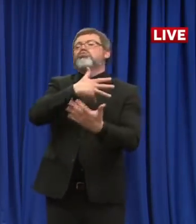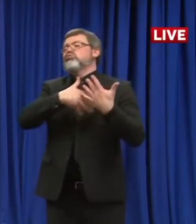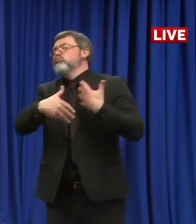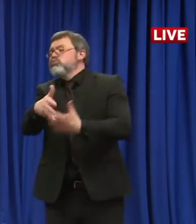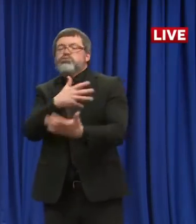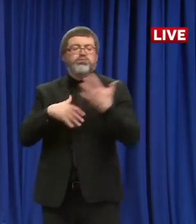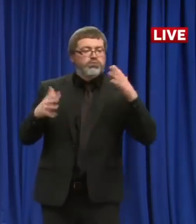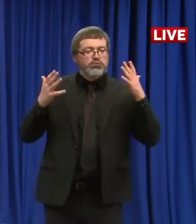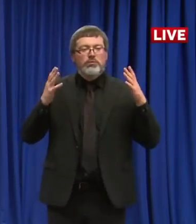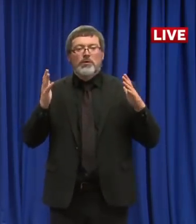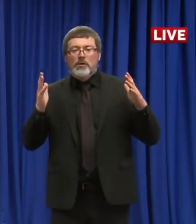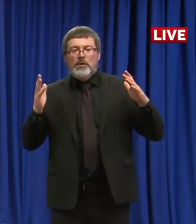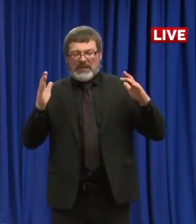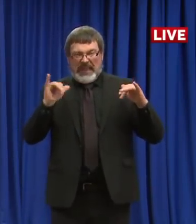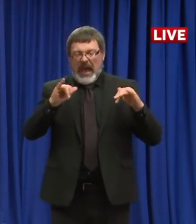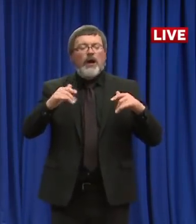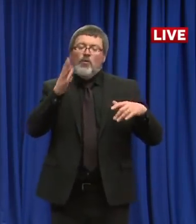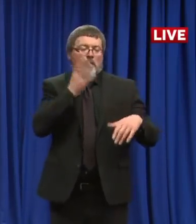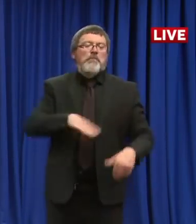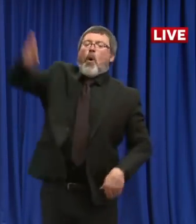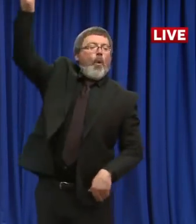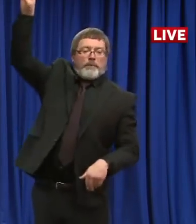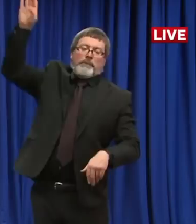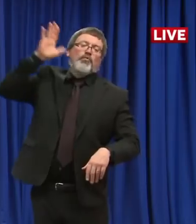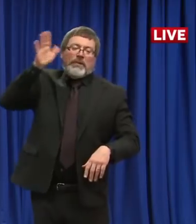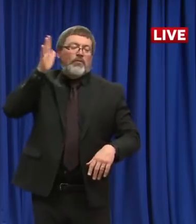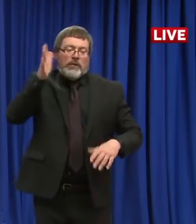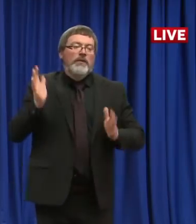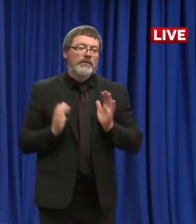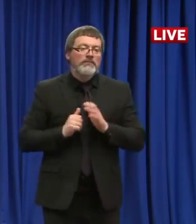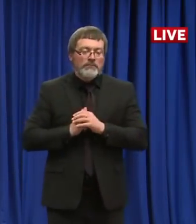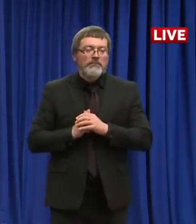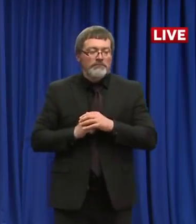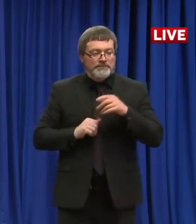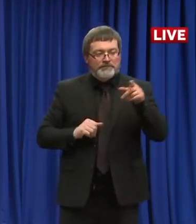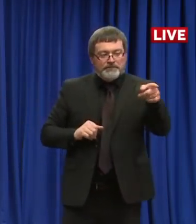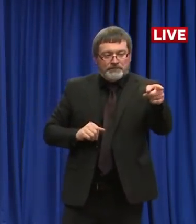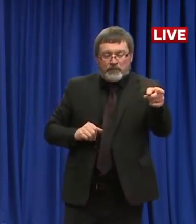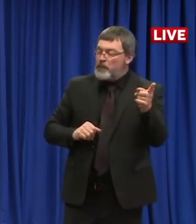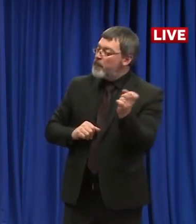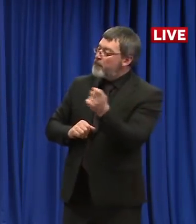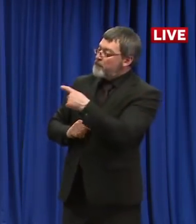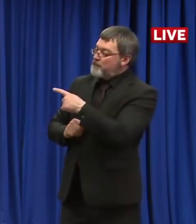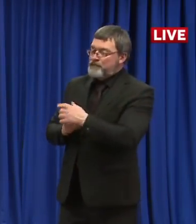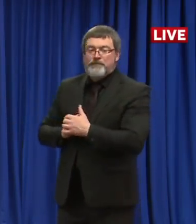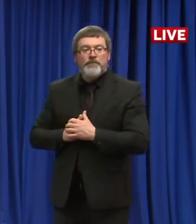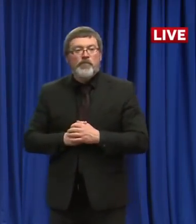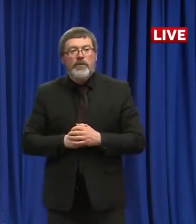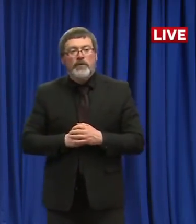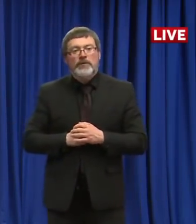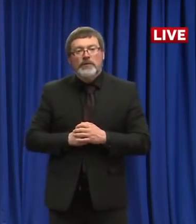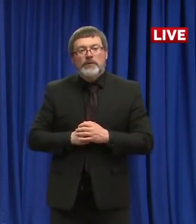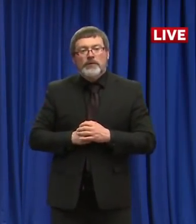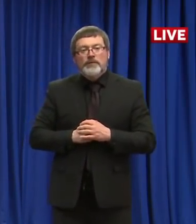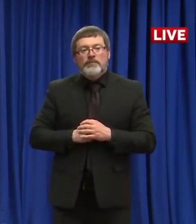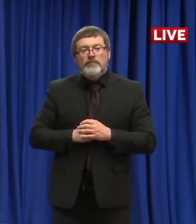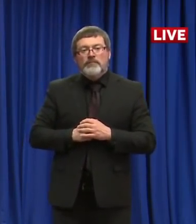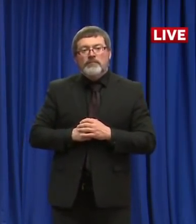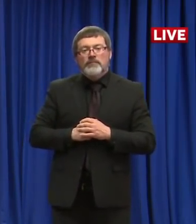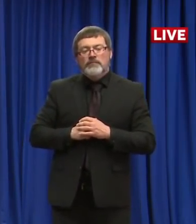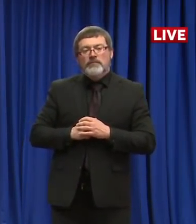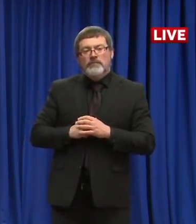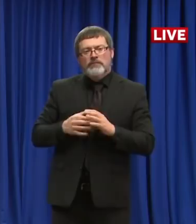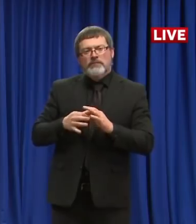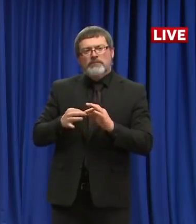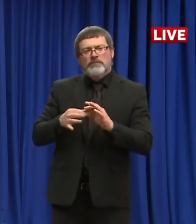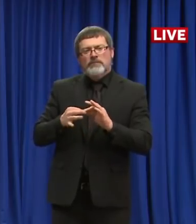Governor, there has been a petition started to try and urge you to reopen New Hampshire by April 24th. It reads in part,